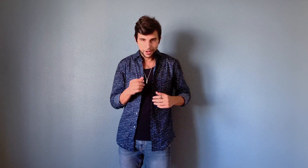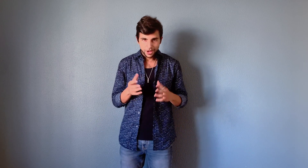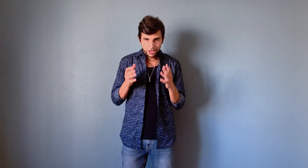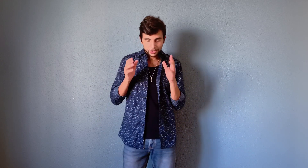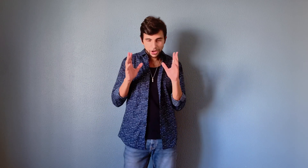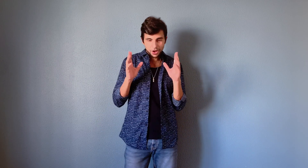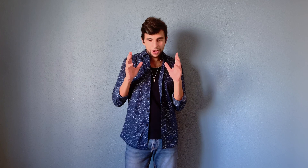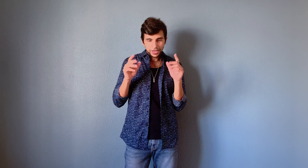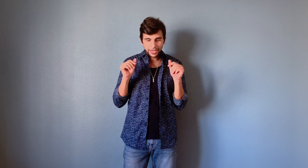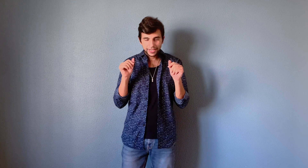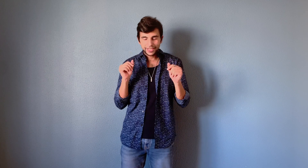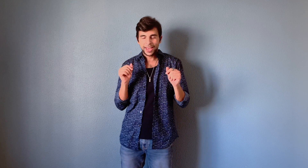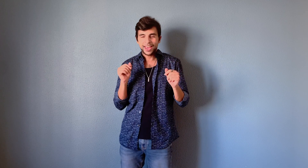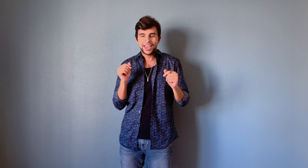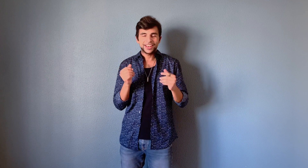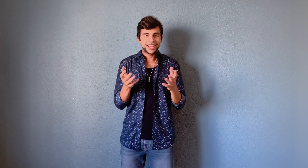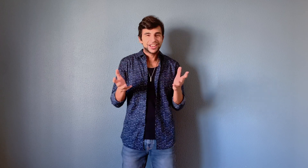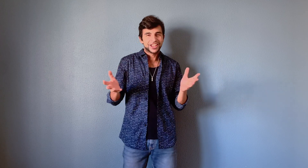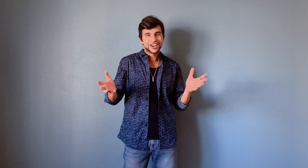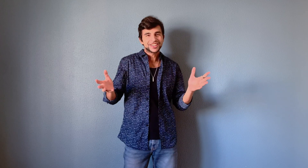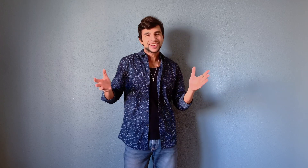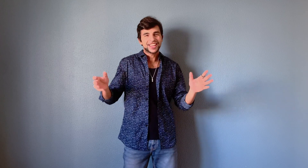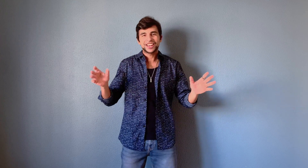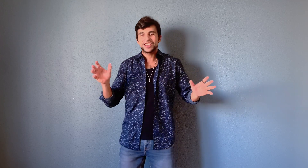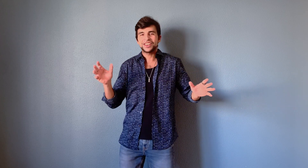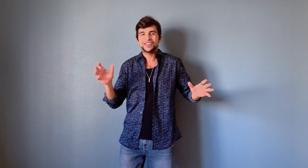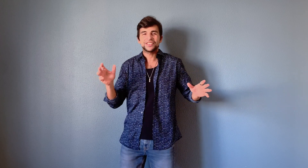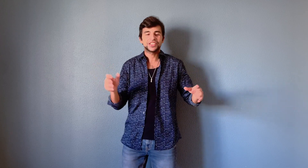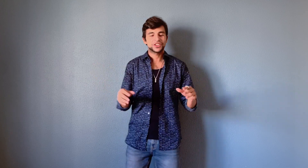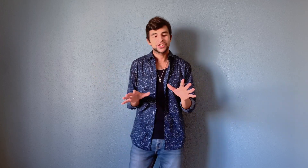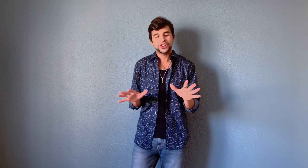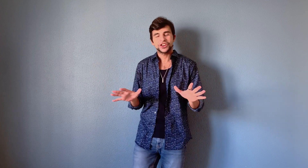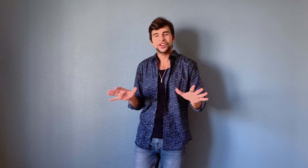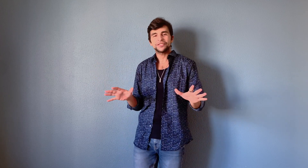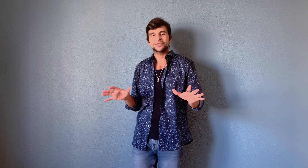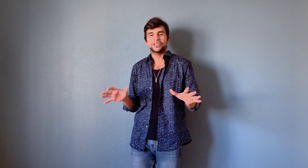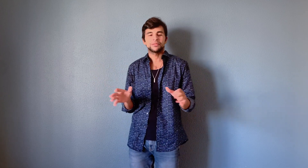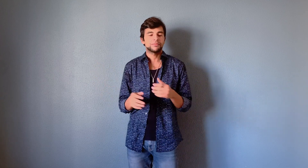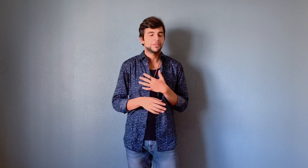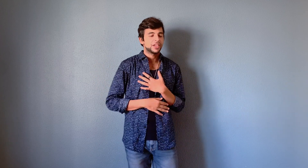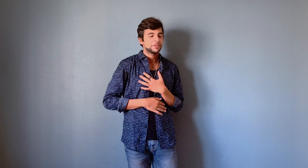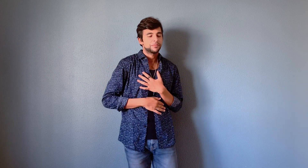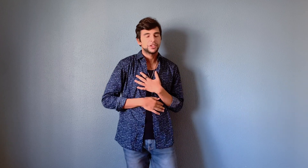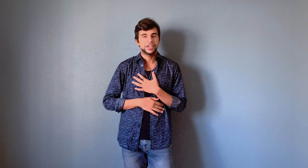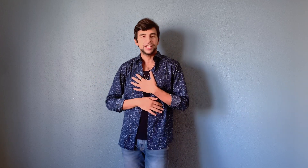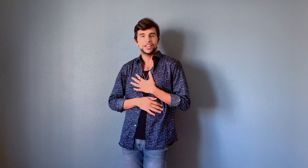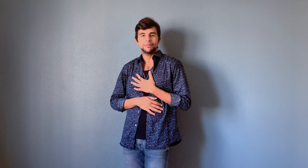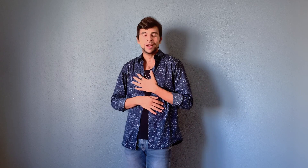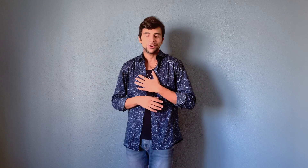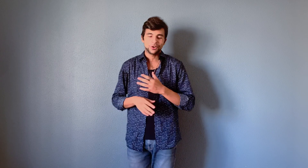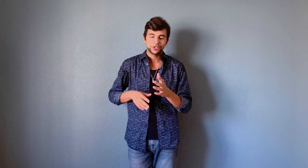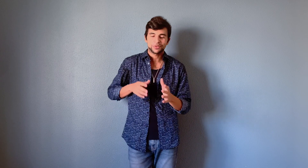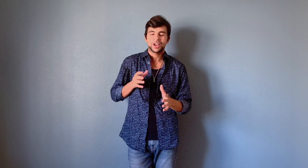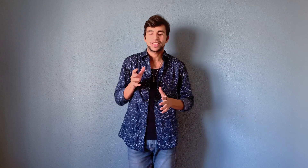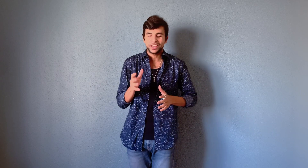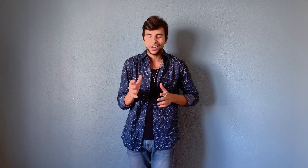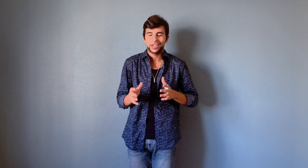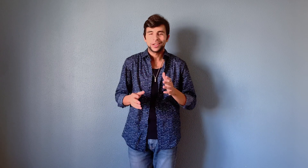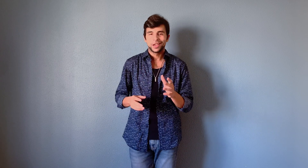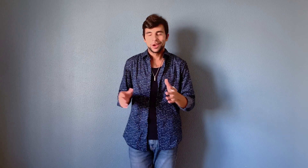Tall and tan and young in love The girl from me The Nima goes walking And